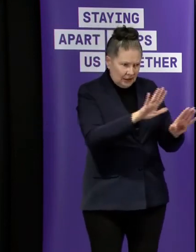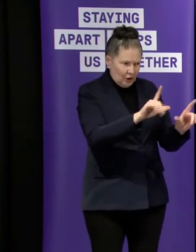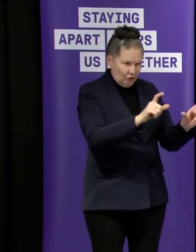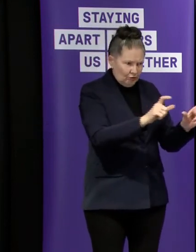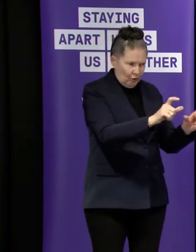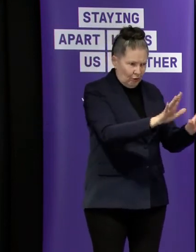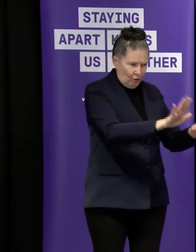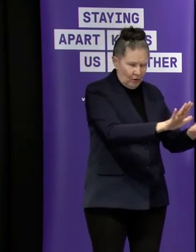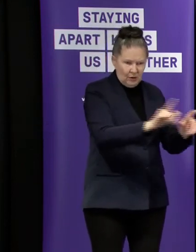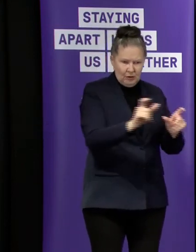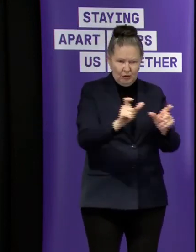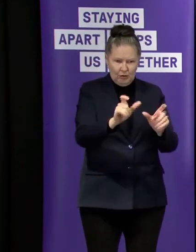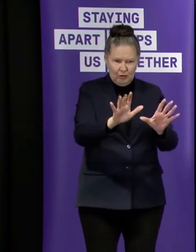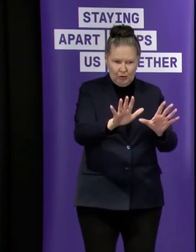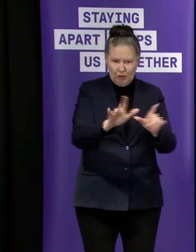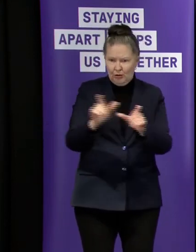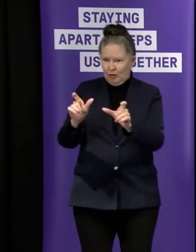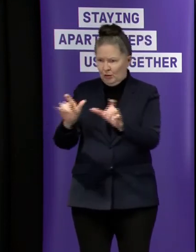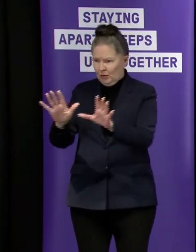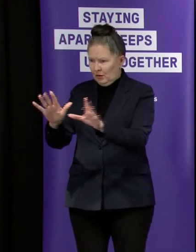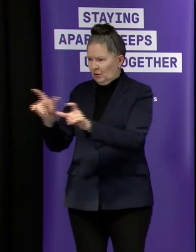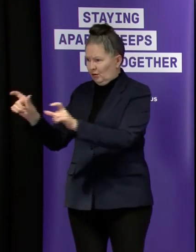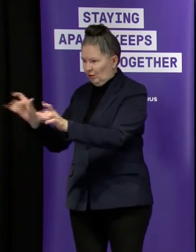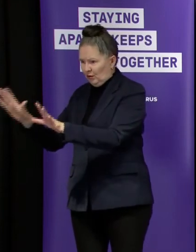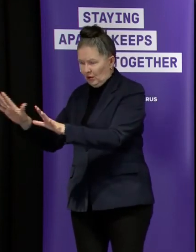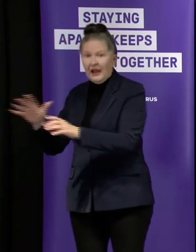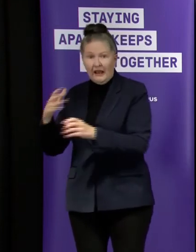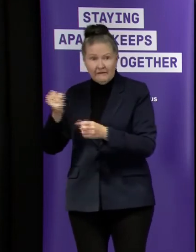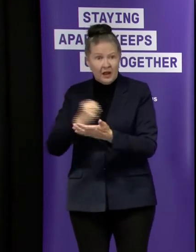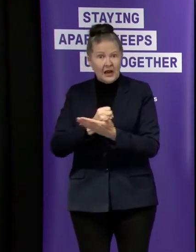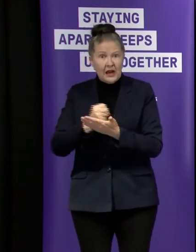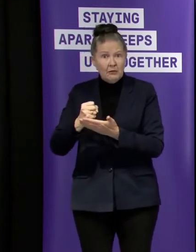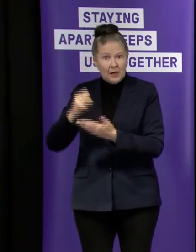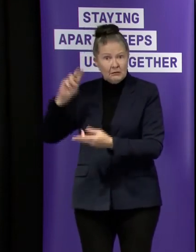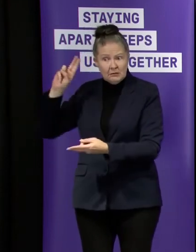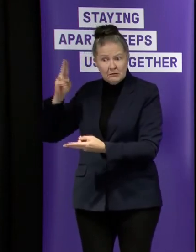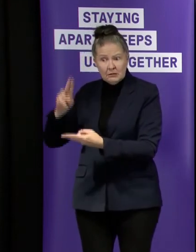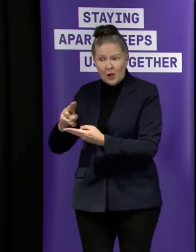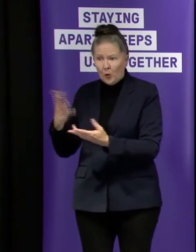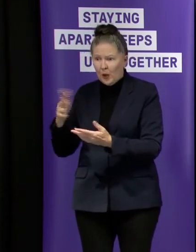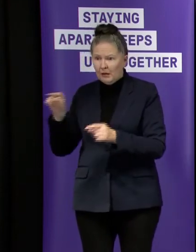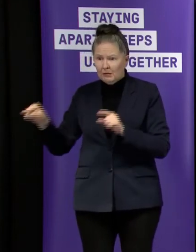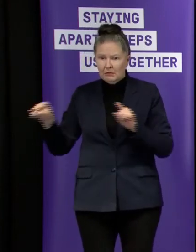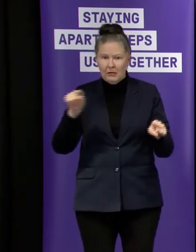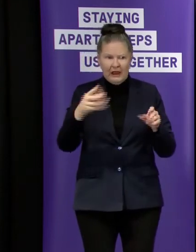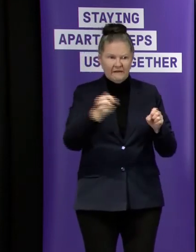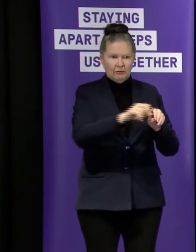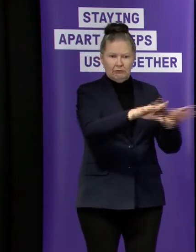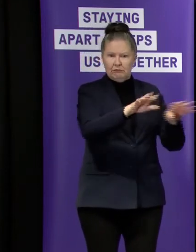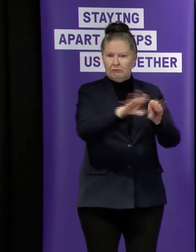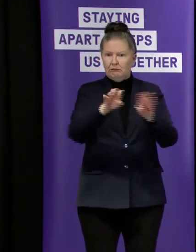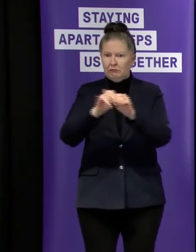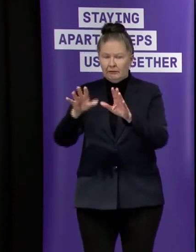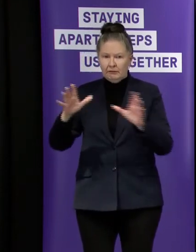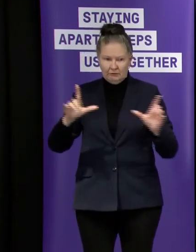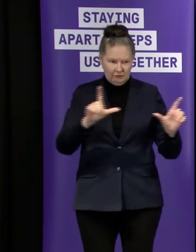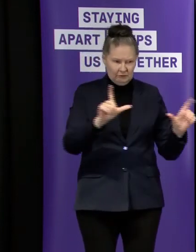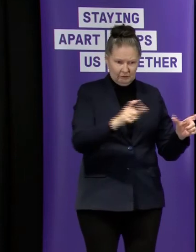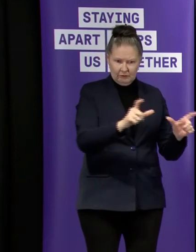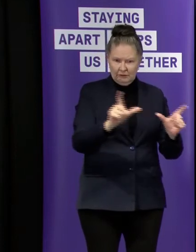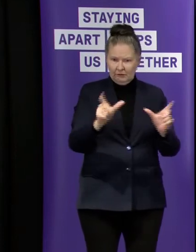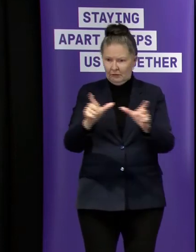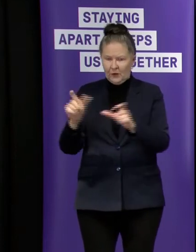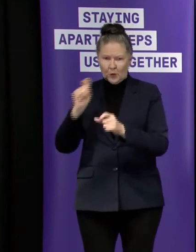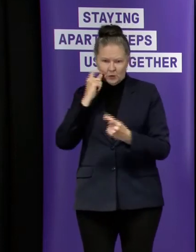control and the numbers are going down with the number of outbreaks that are out there um and uh that is going to be one of the main